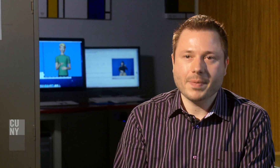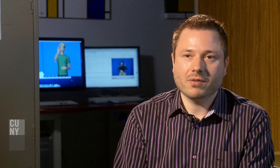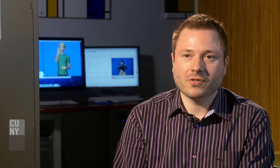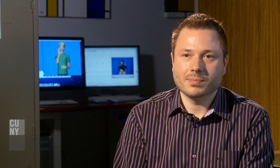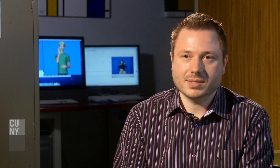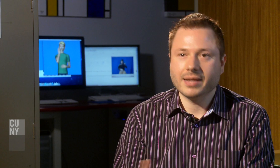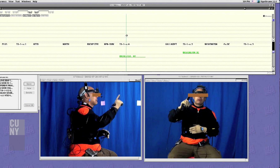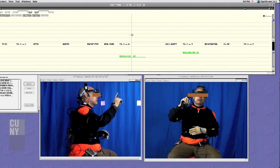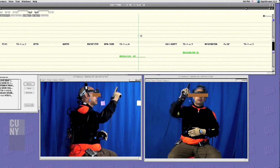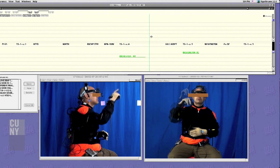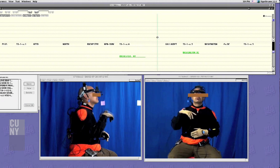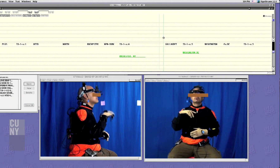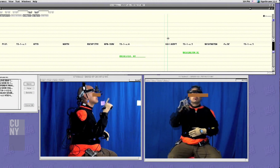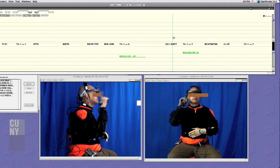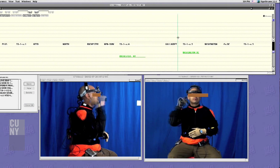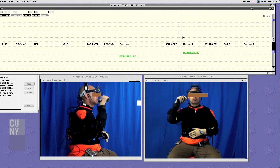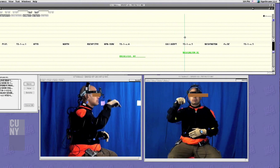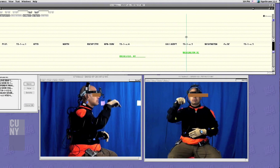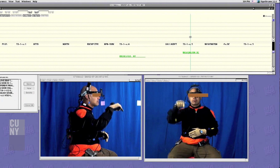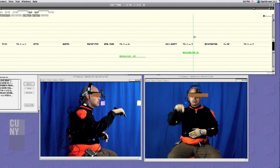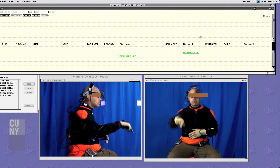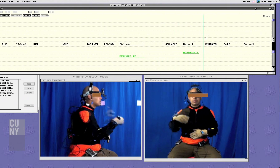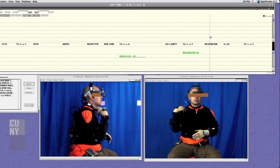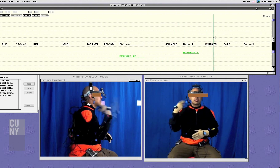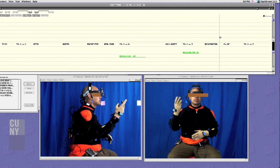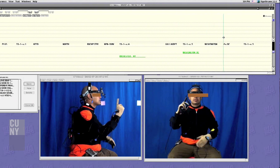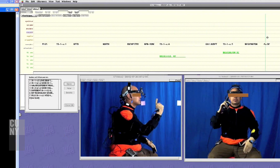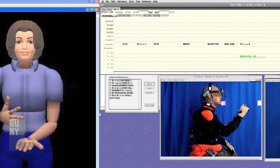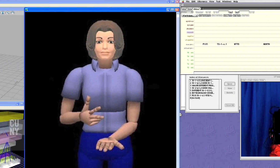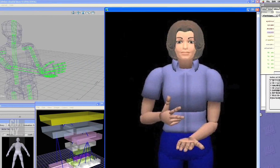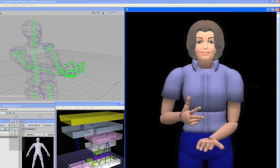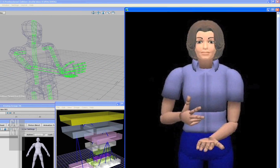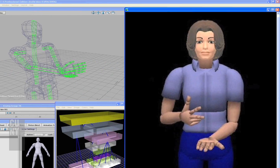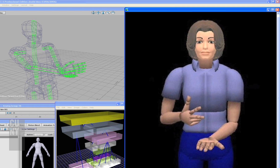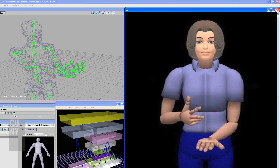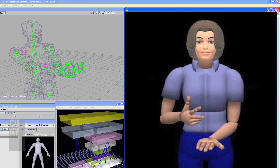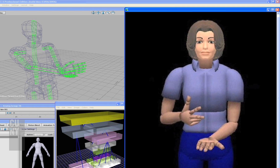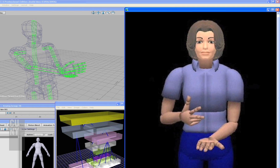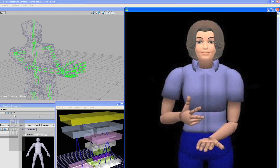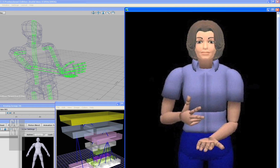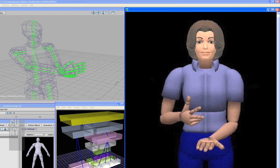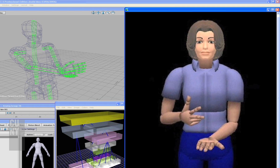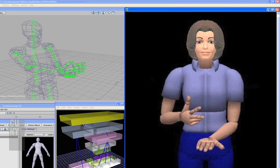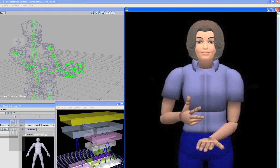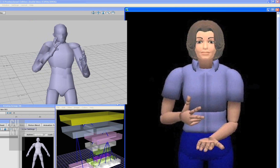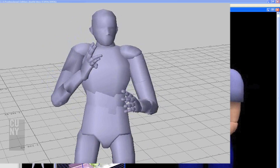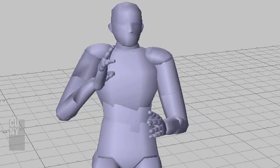about from sign language animation technology is that we're going to see animated characters with signing in more places. Basically,